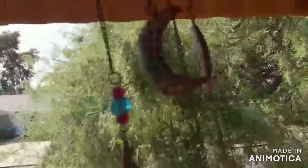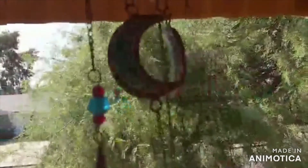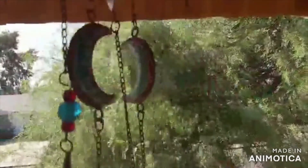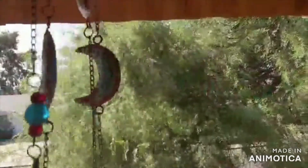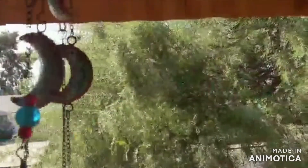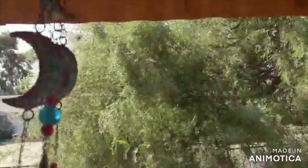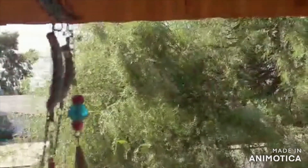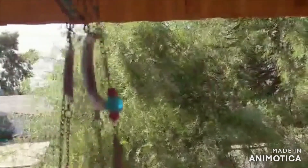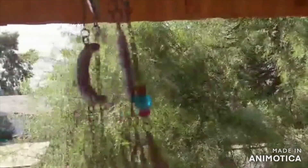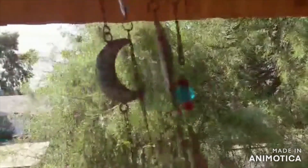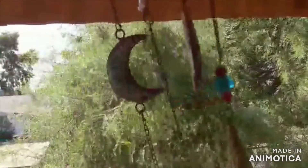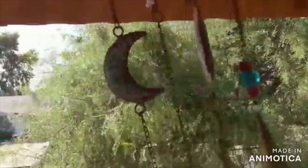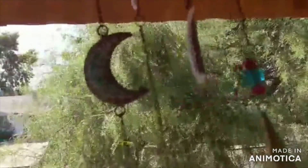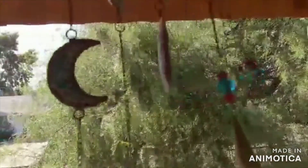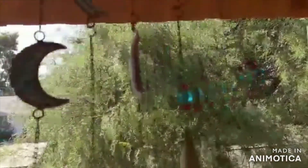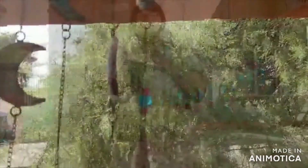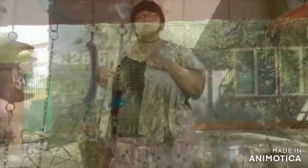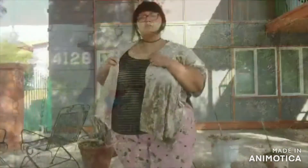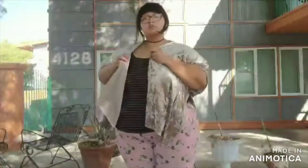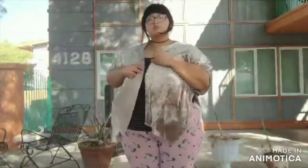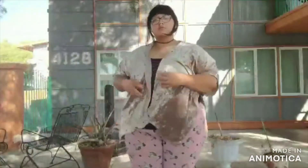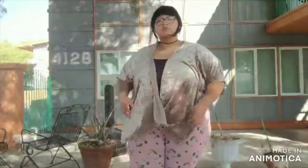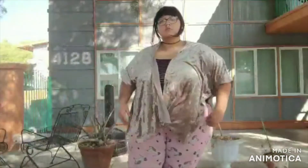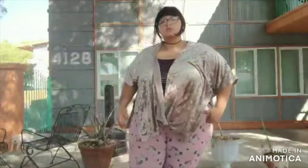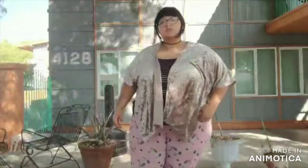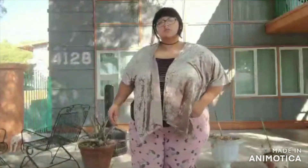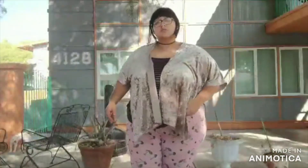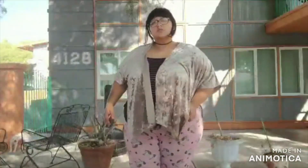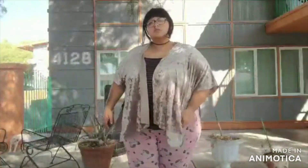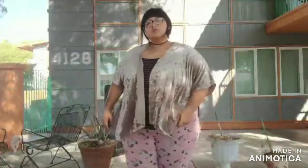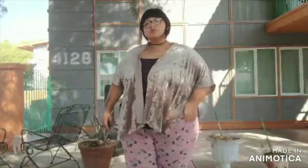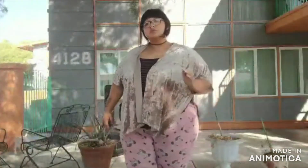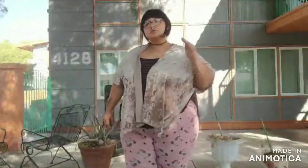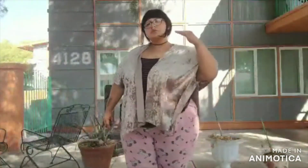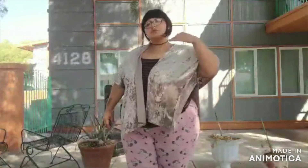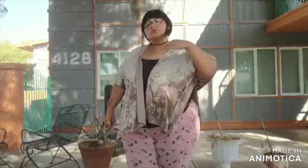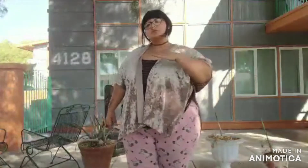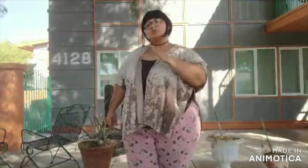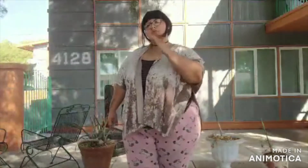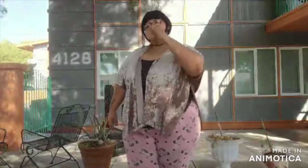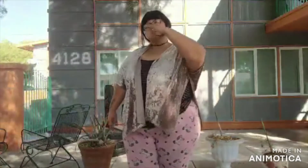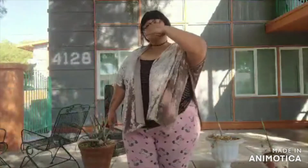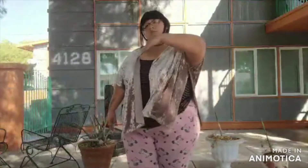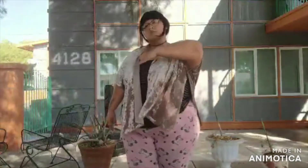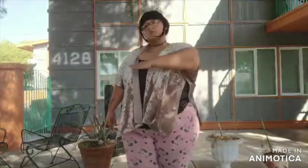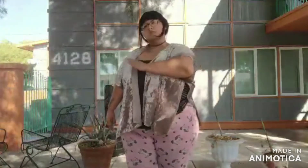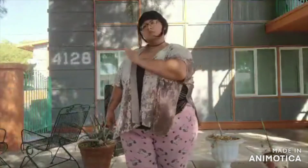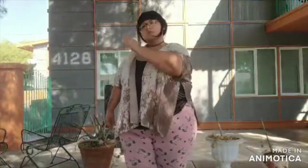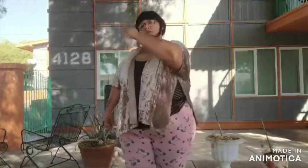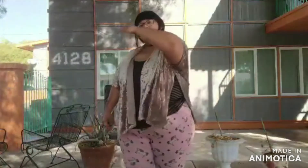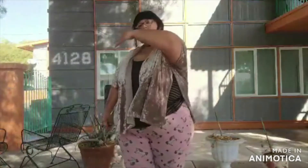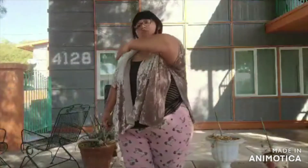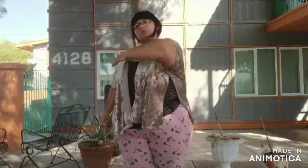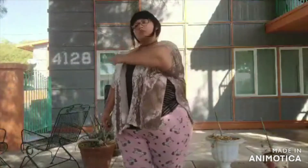advocating just like they have i nourish them by breaking systems that leaves us behind